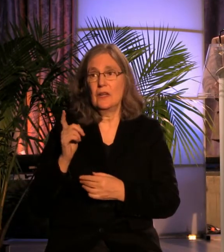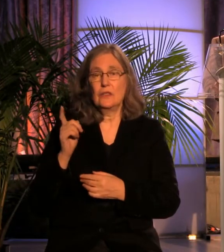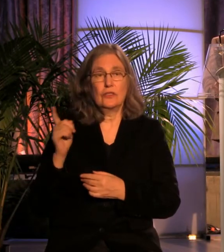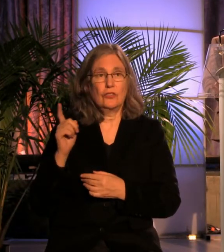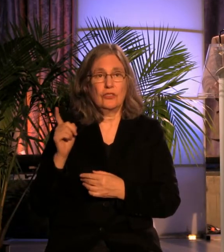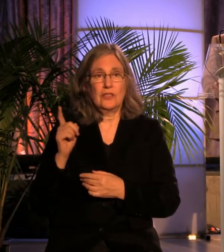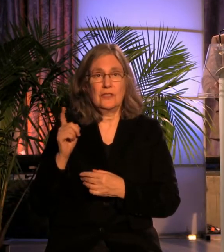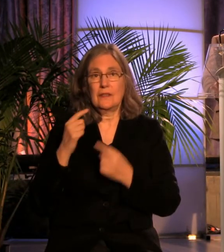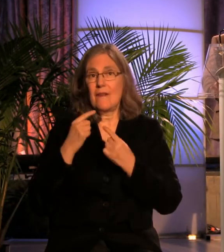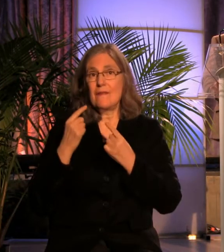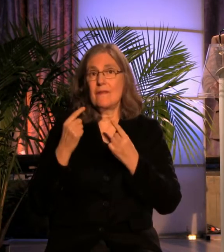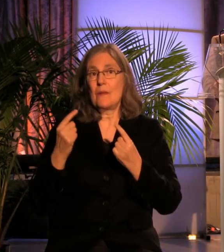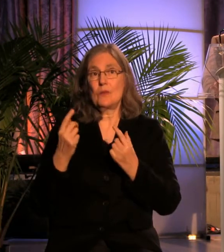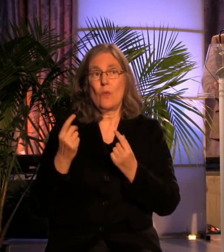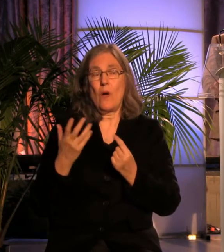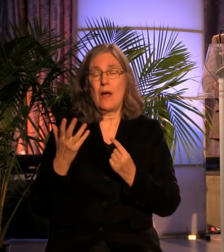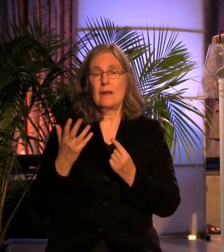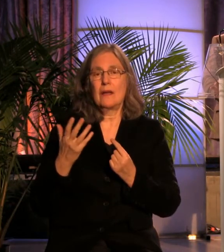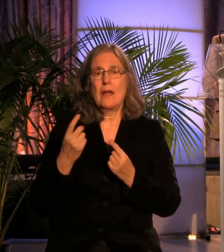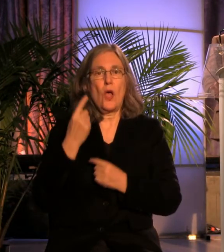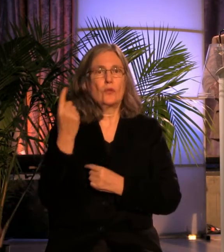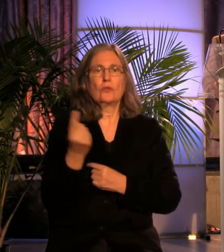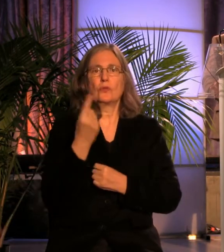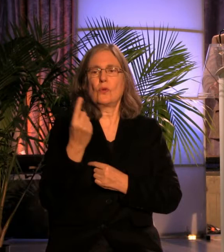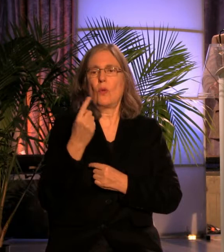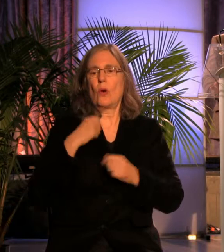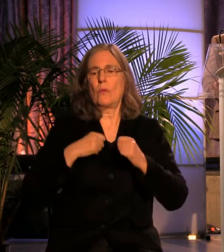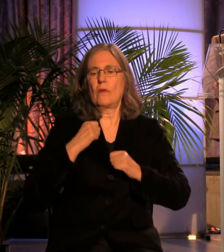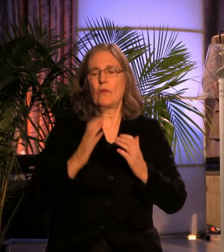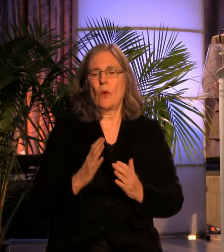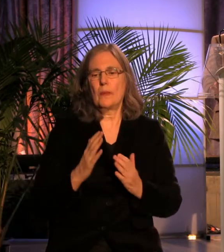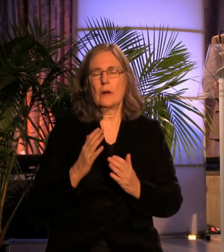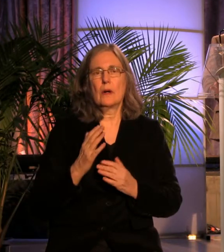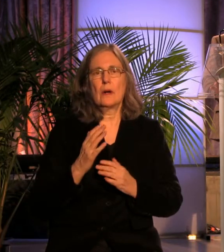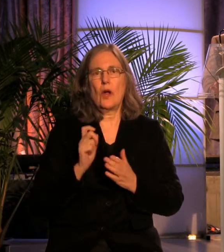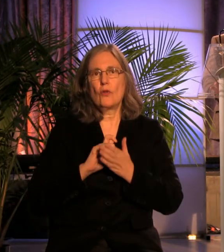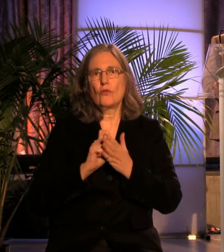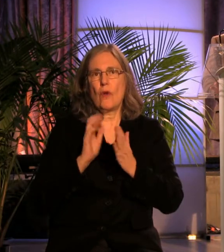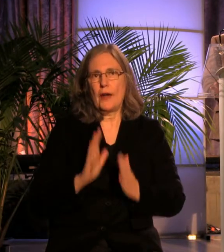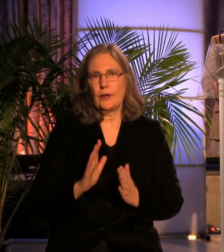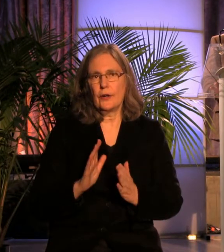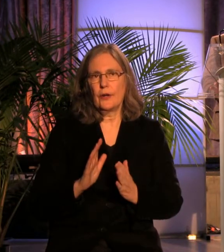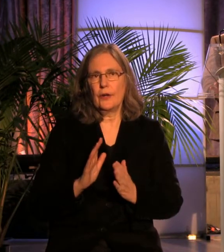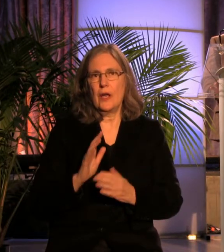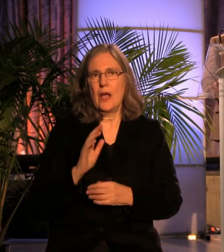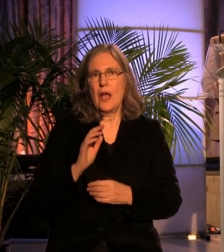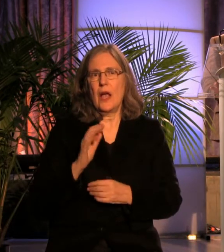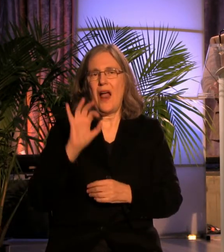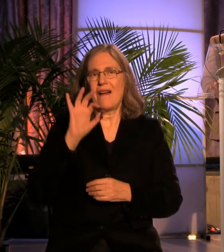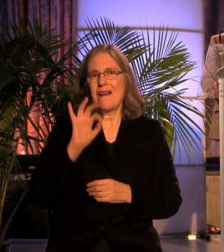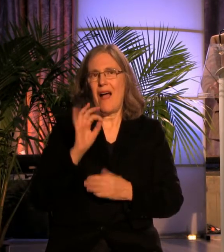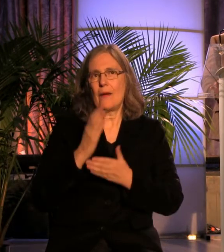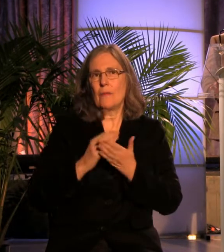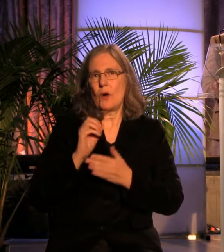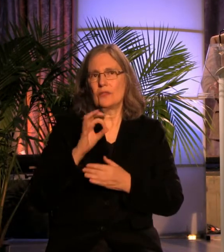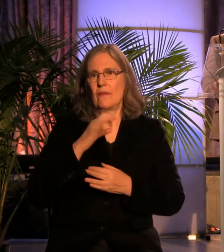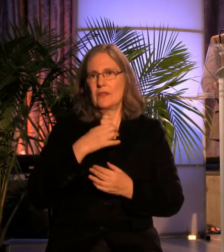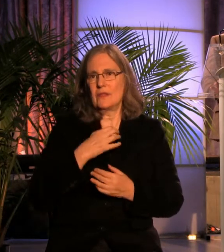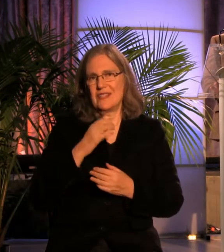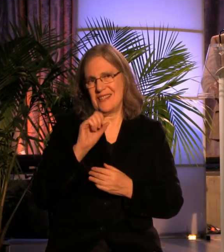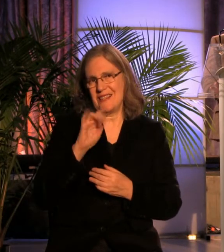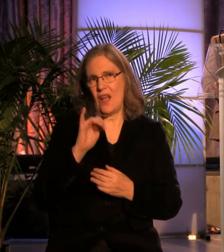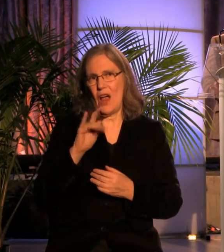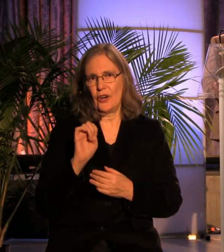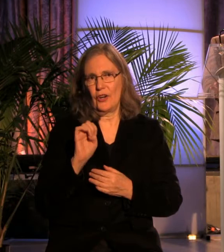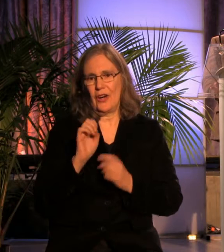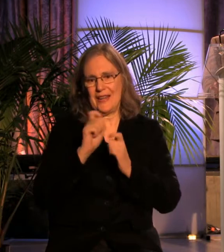best known as the solo performer and writer of the award-winning off-Broadway hit Nine Parts of Desire, which details